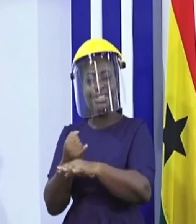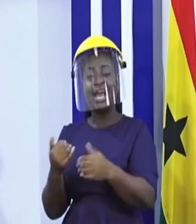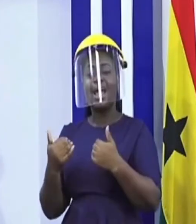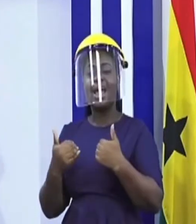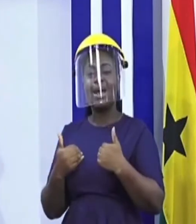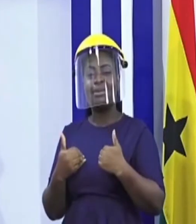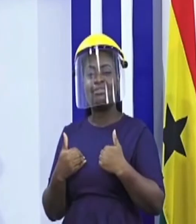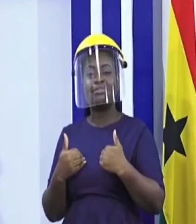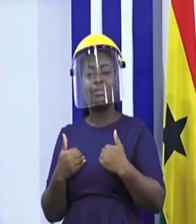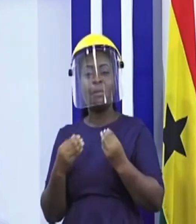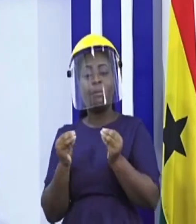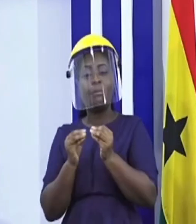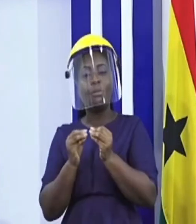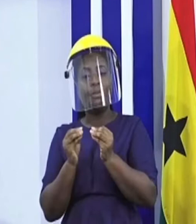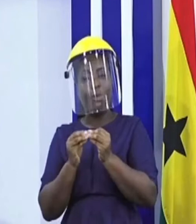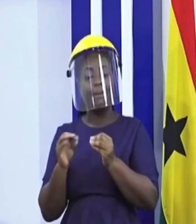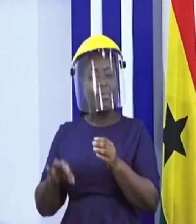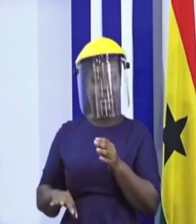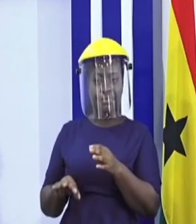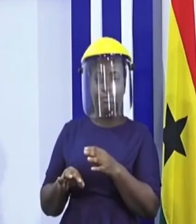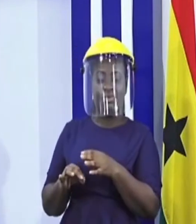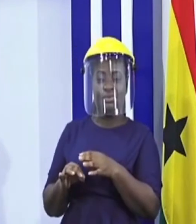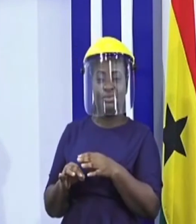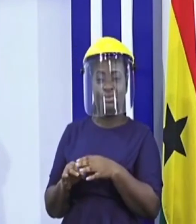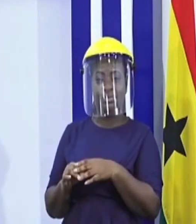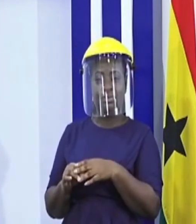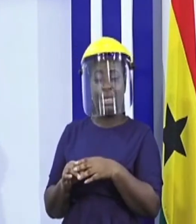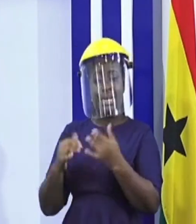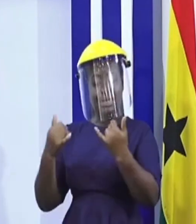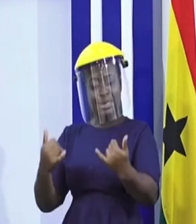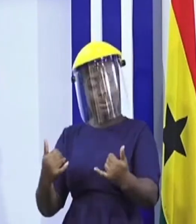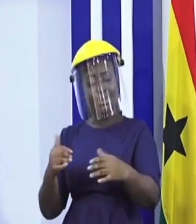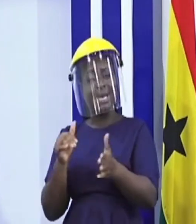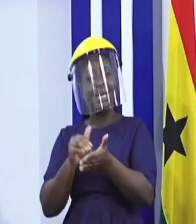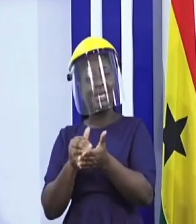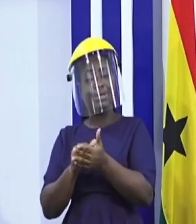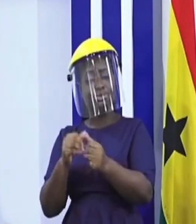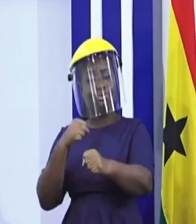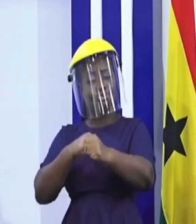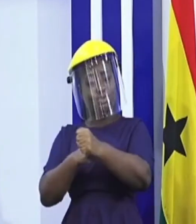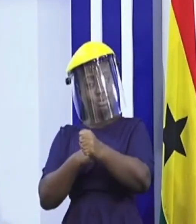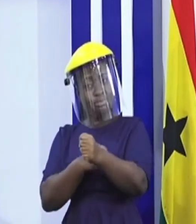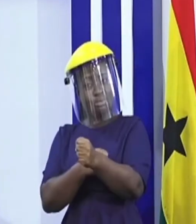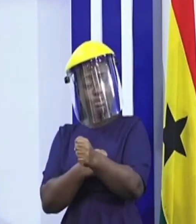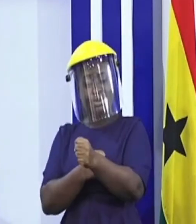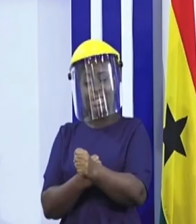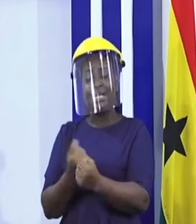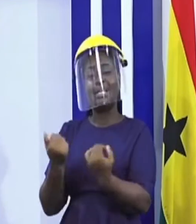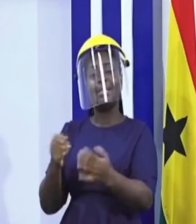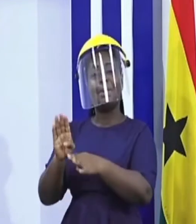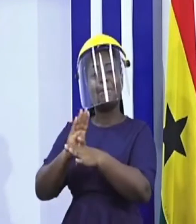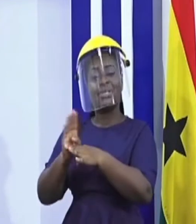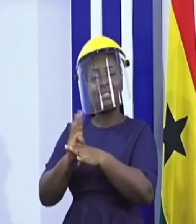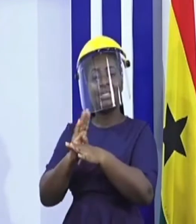post-COVID-19. In order to further support the recovery of the tourism and hospitality